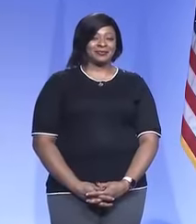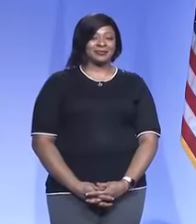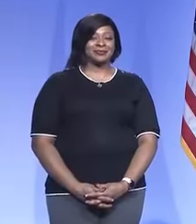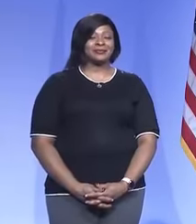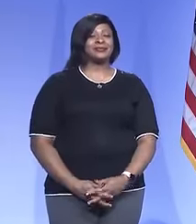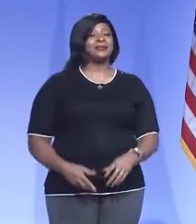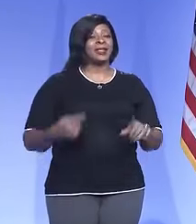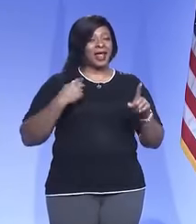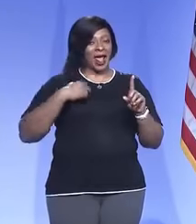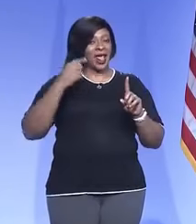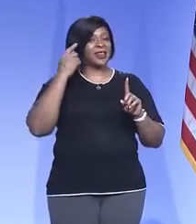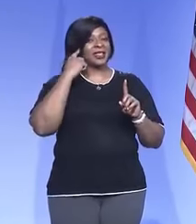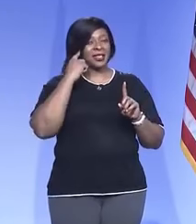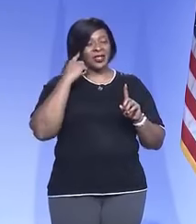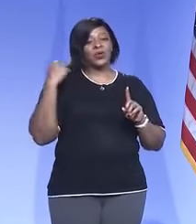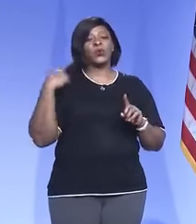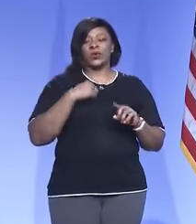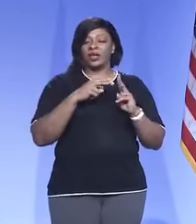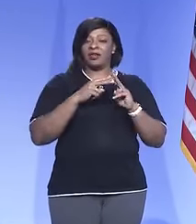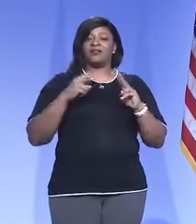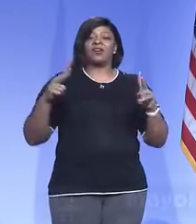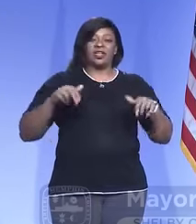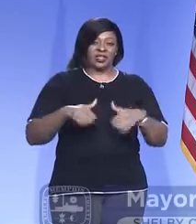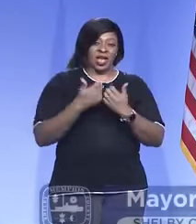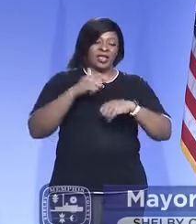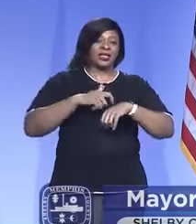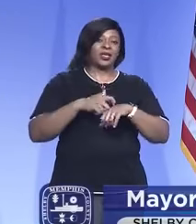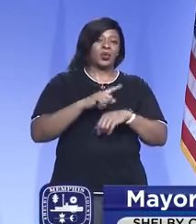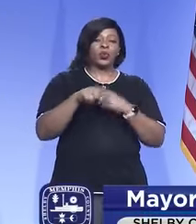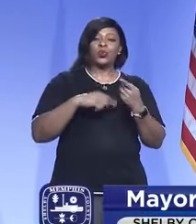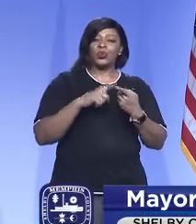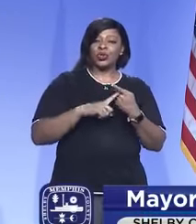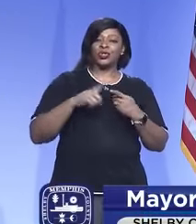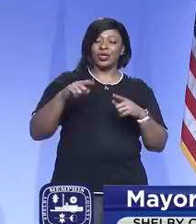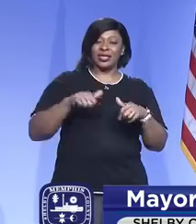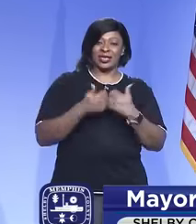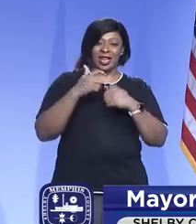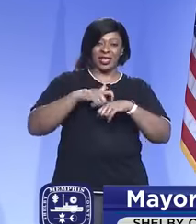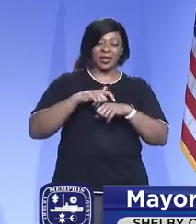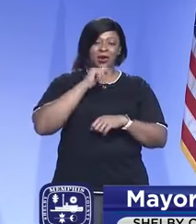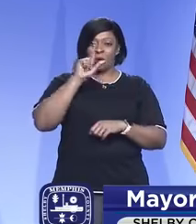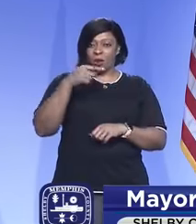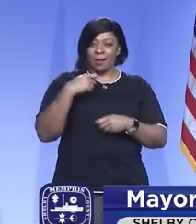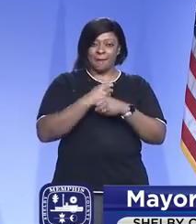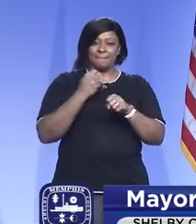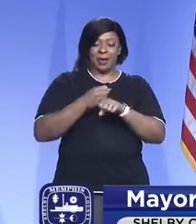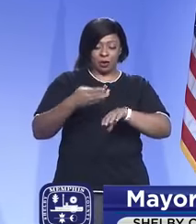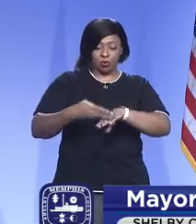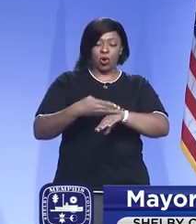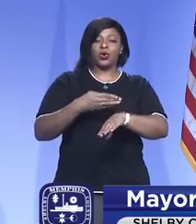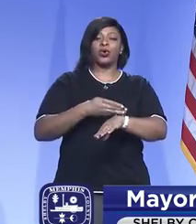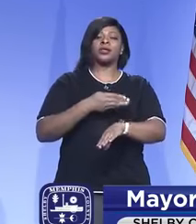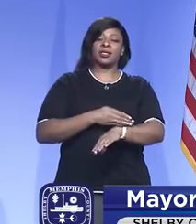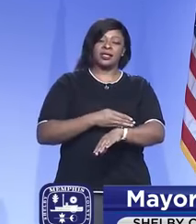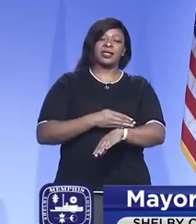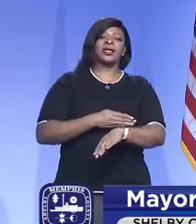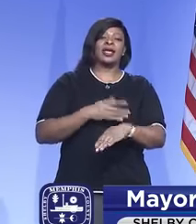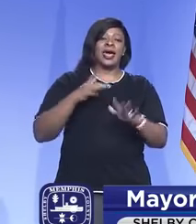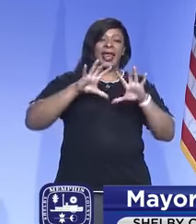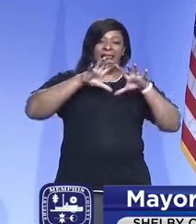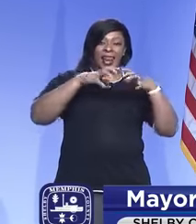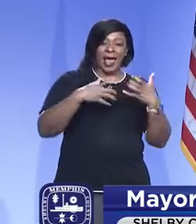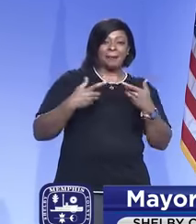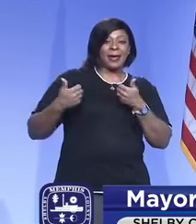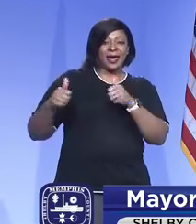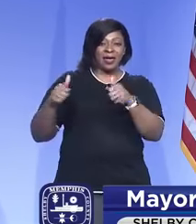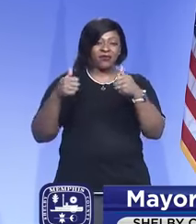I think we're in a very challenging time, and I think when you're in a challenging time, the only way you're going to make progress is through a collaborative effort. And so,